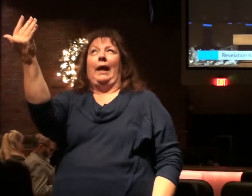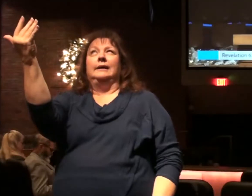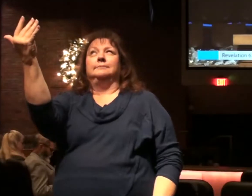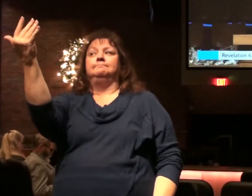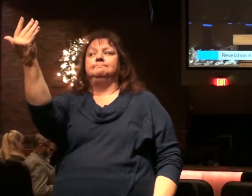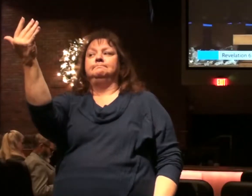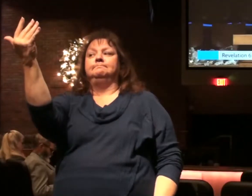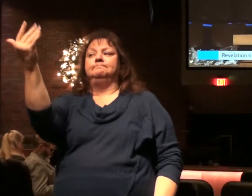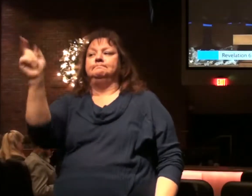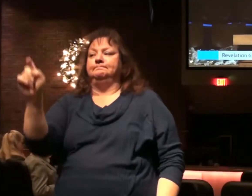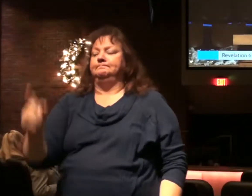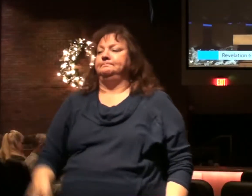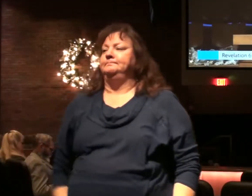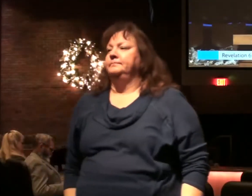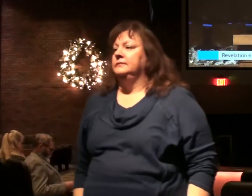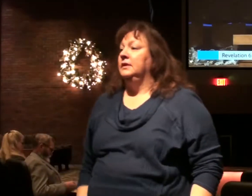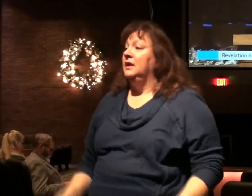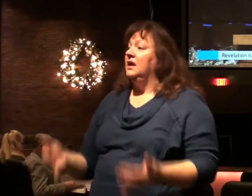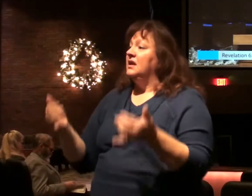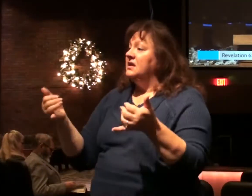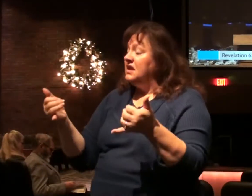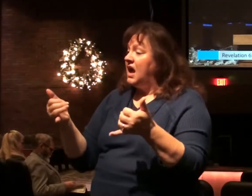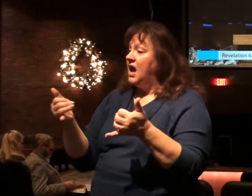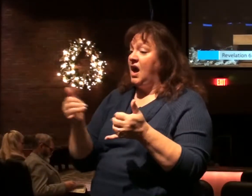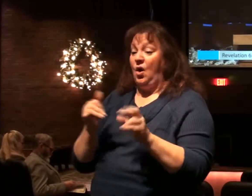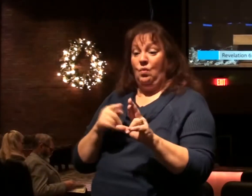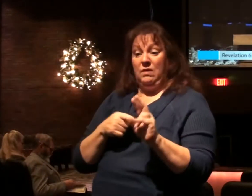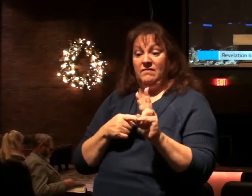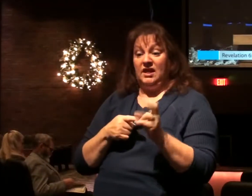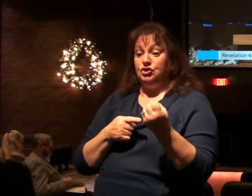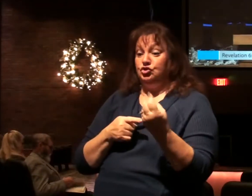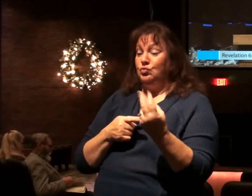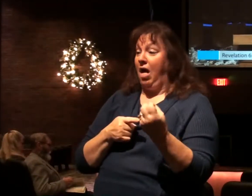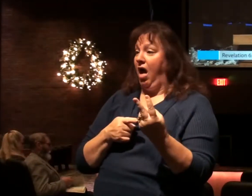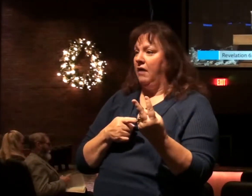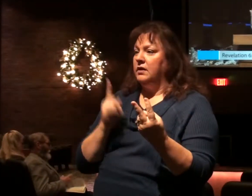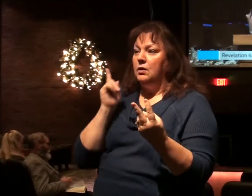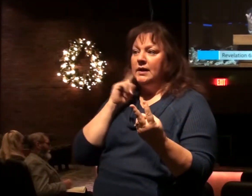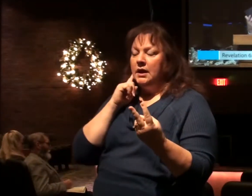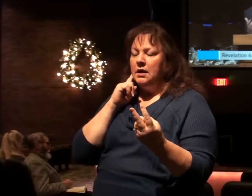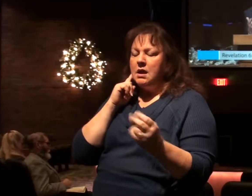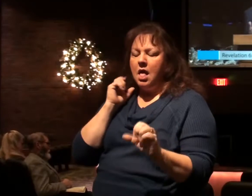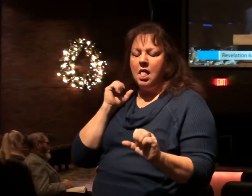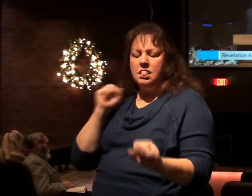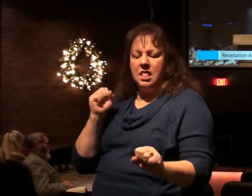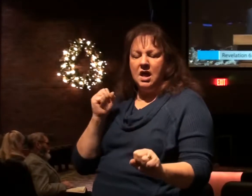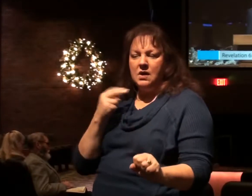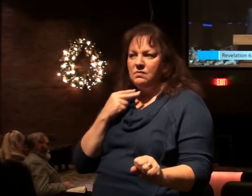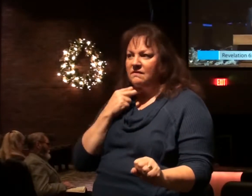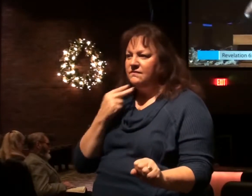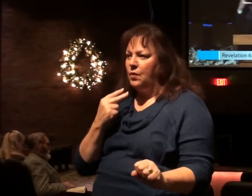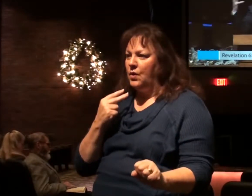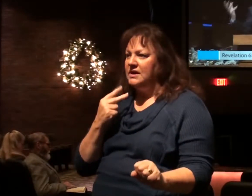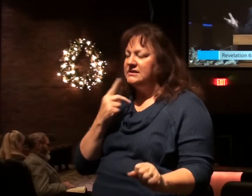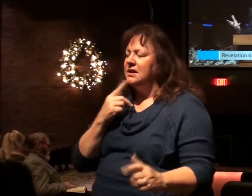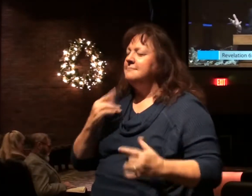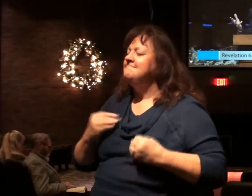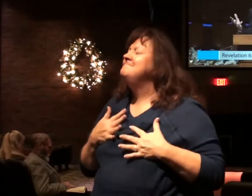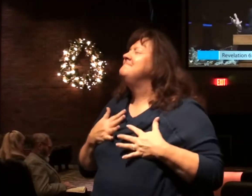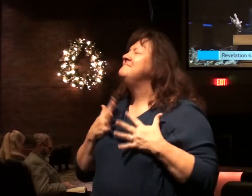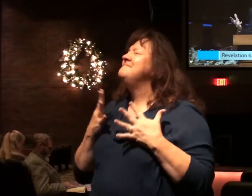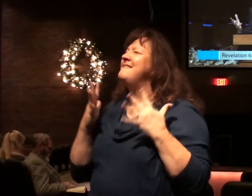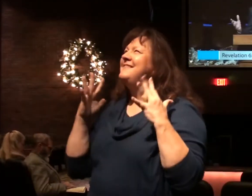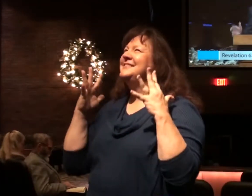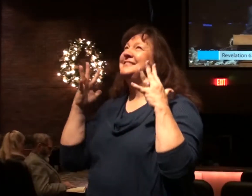longer. Now when you come to chapter 12, we hear a loud voice in heaven, celebrating.